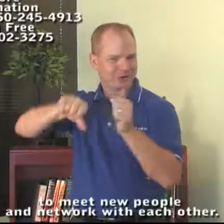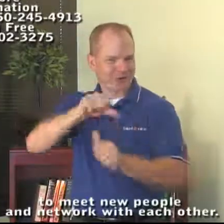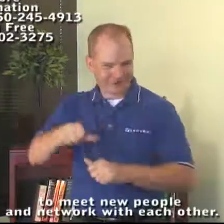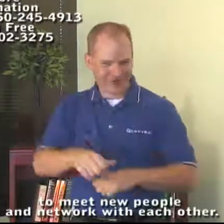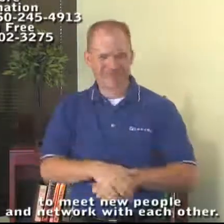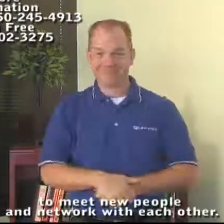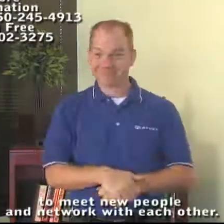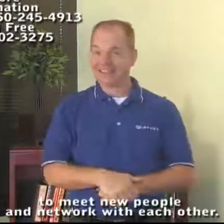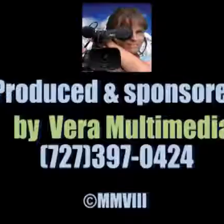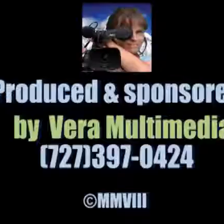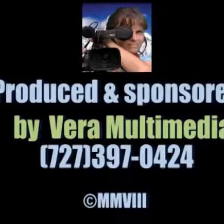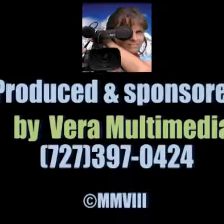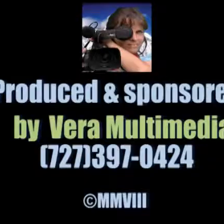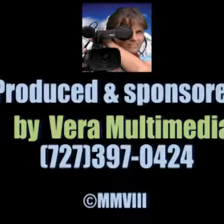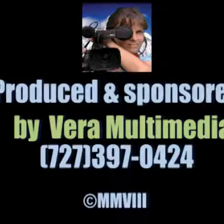on their television. are